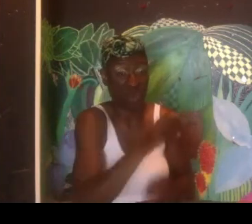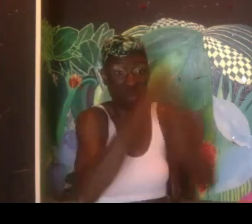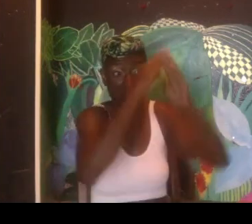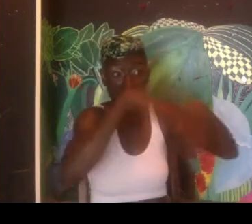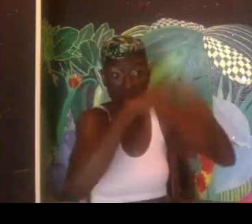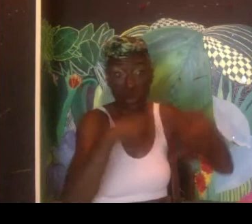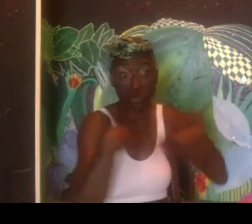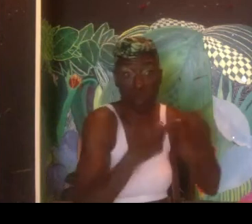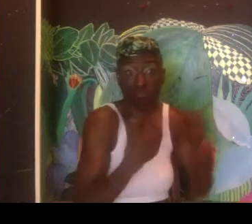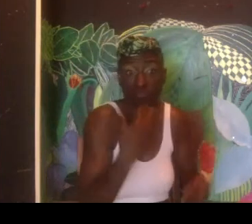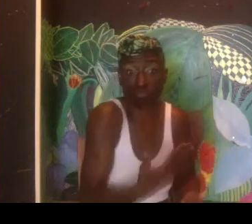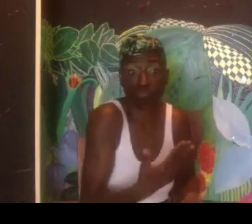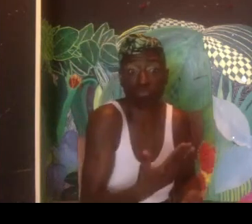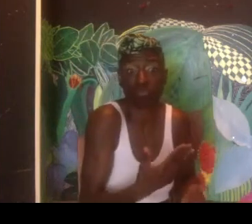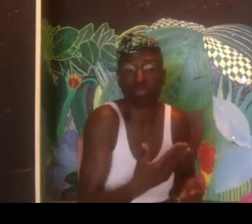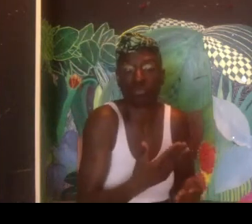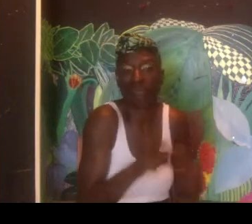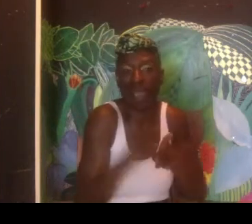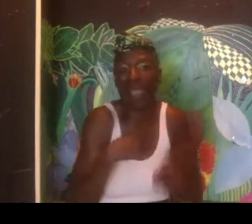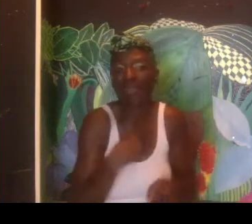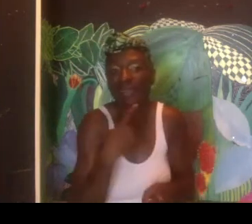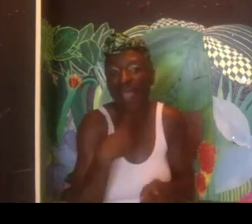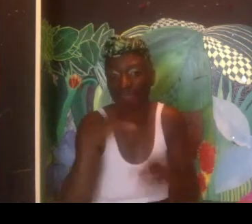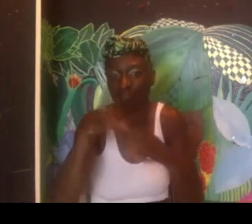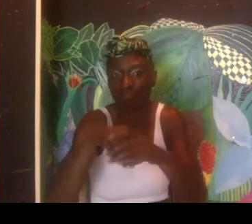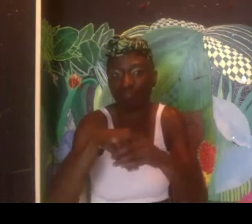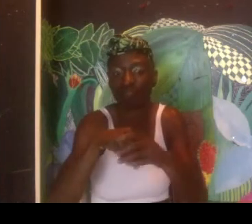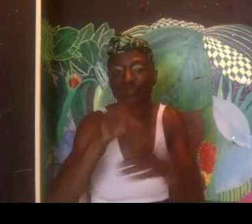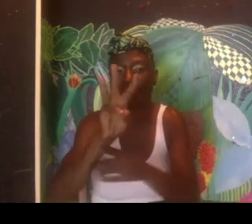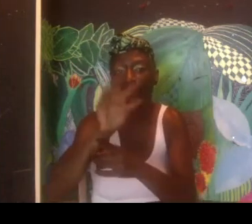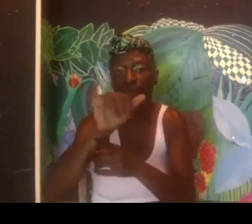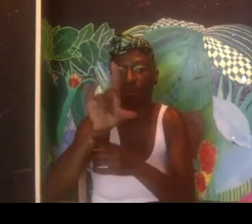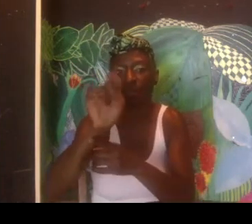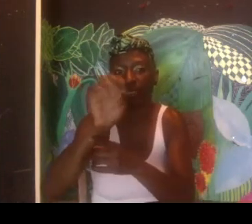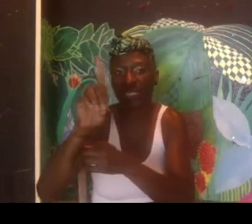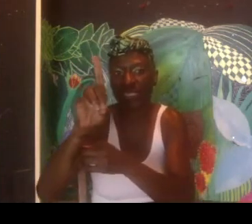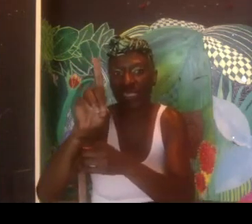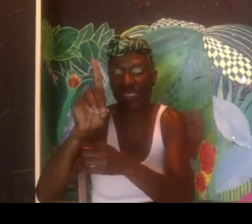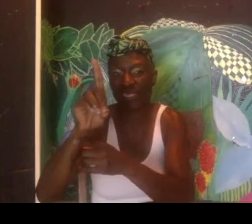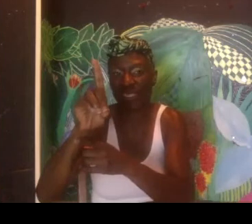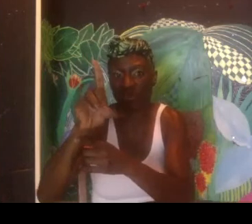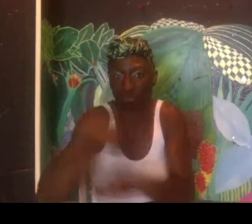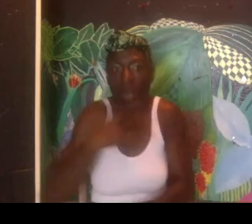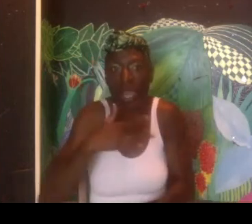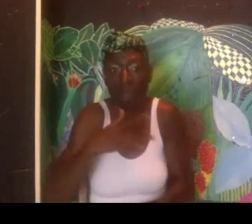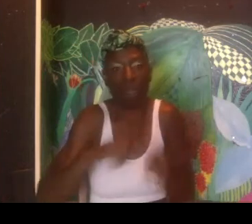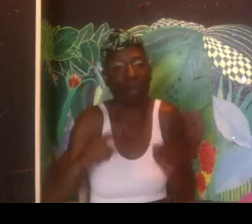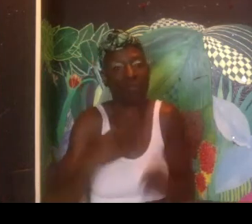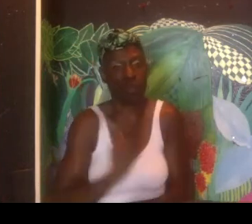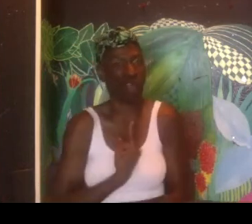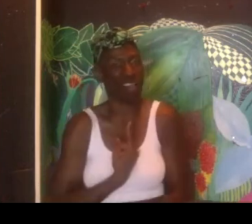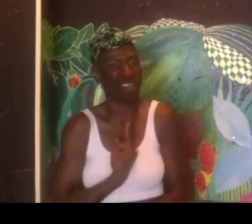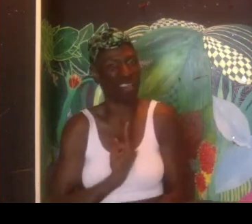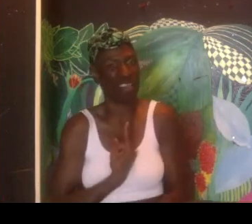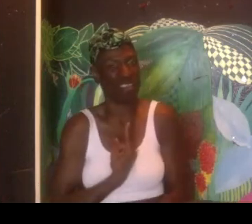that gap is what creates a barrier for us. So some of those barriers have been kind of broken down a little bit. But as I